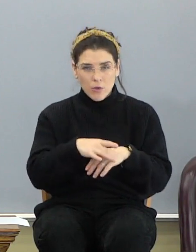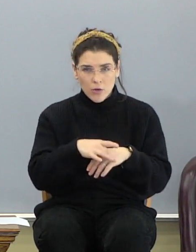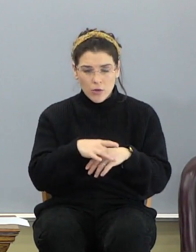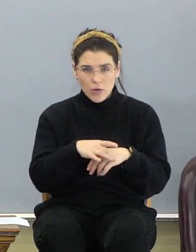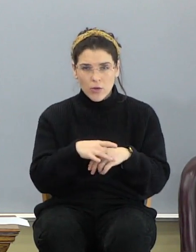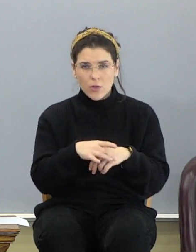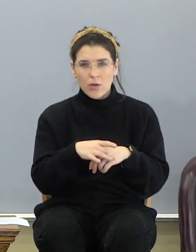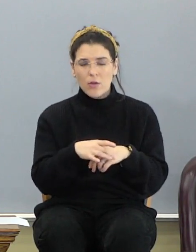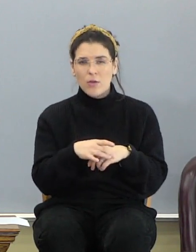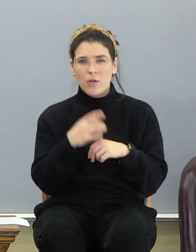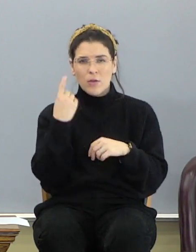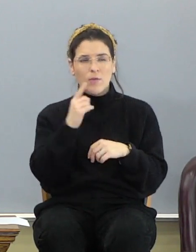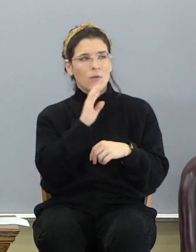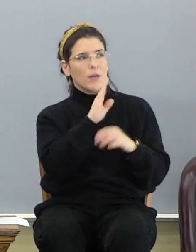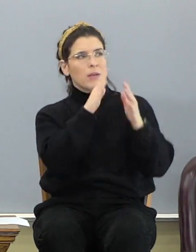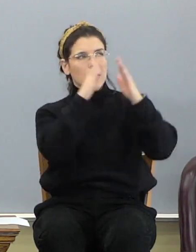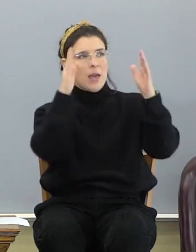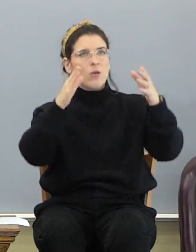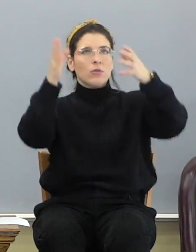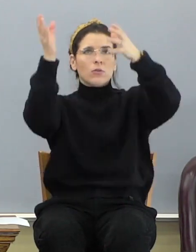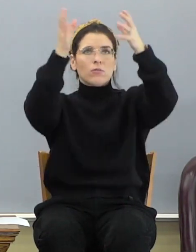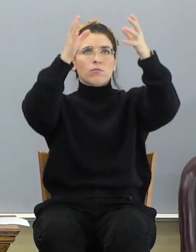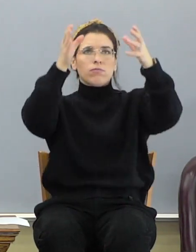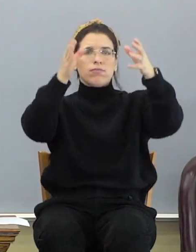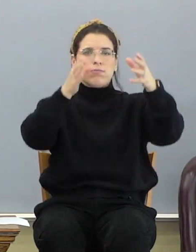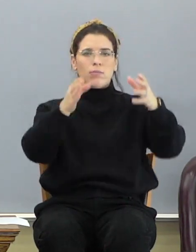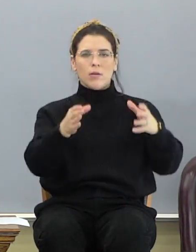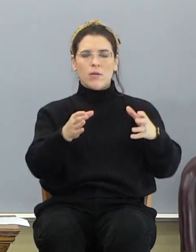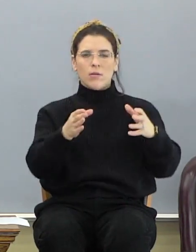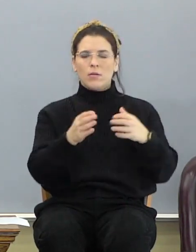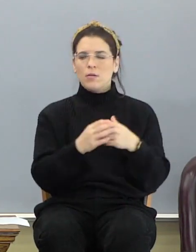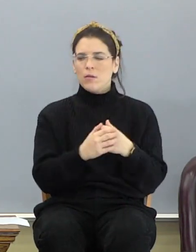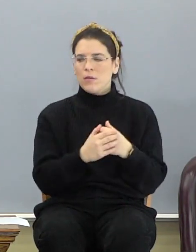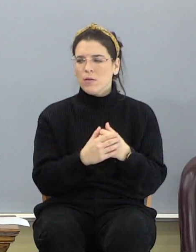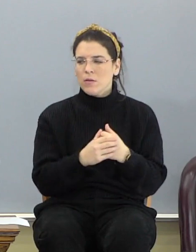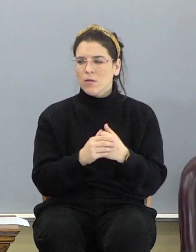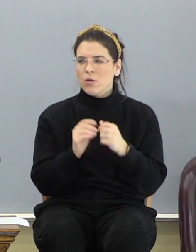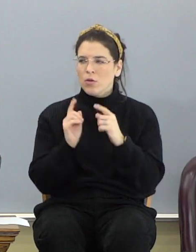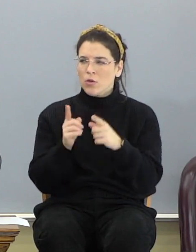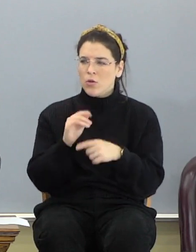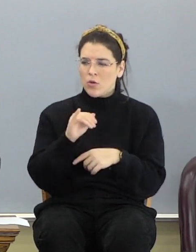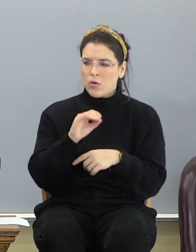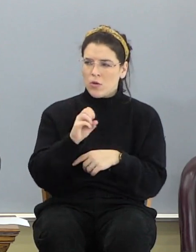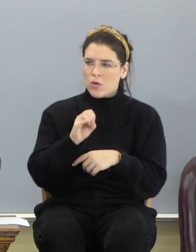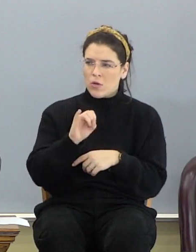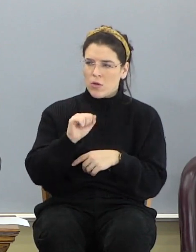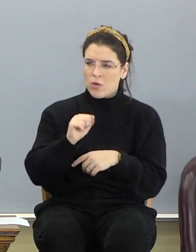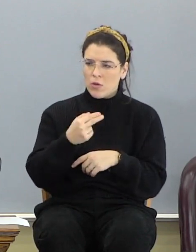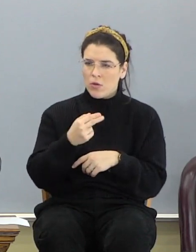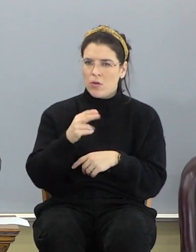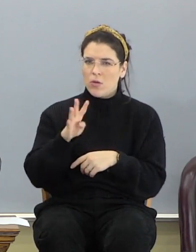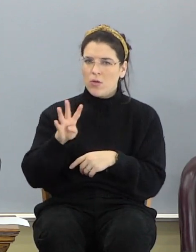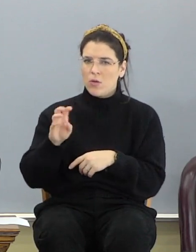for His house to come down to. Come with me to Isaiah chapter 40.